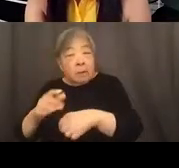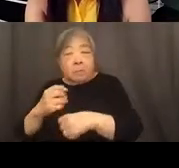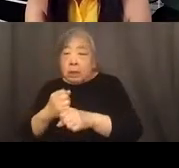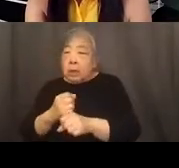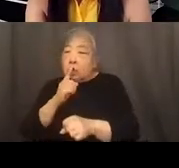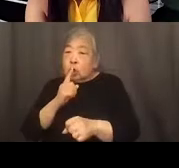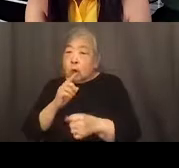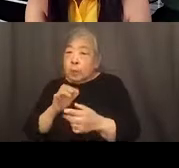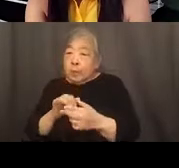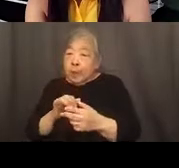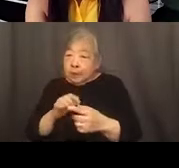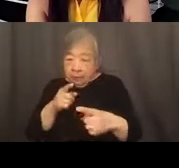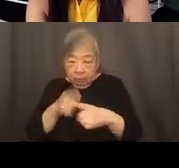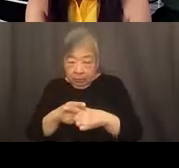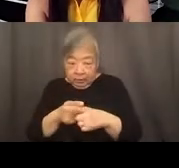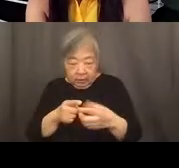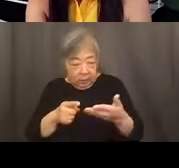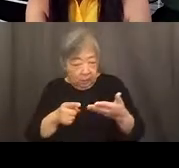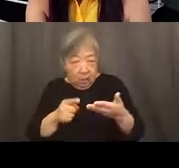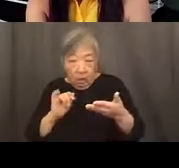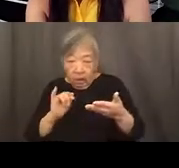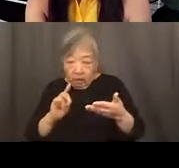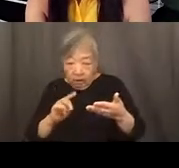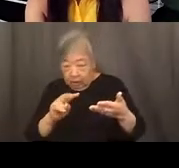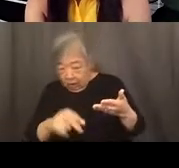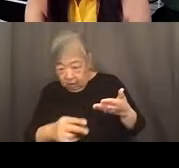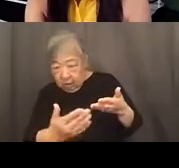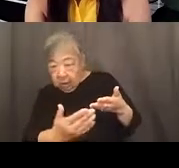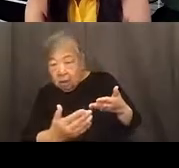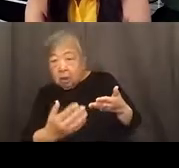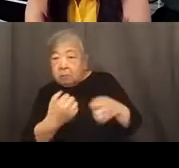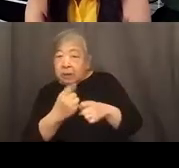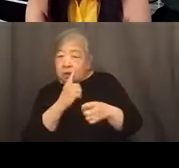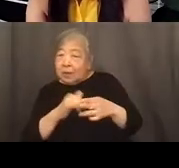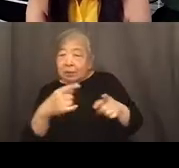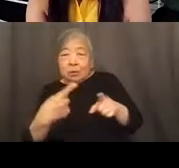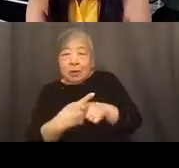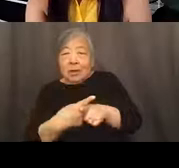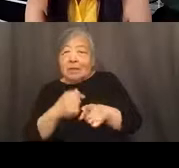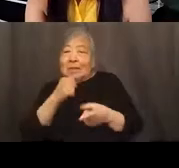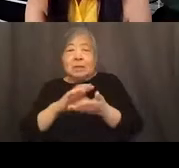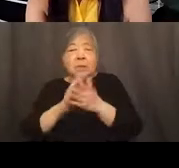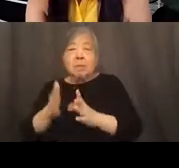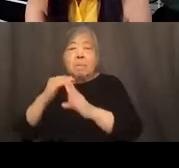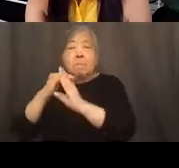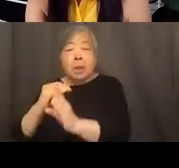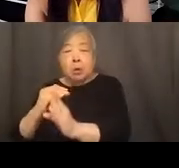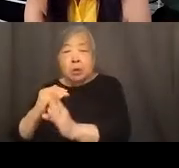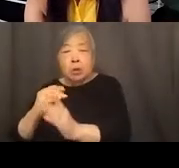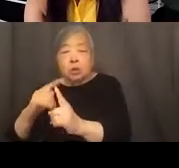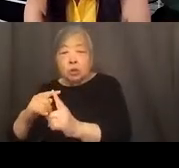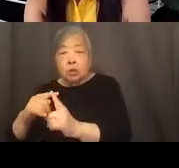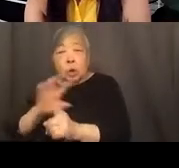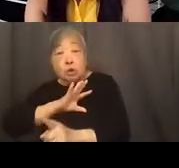discrepancy and personally identifiable information doesn't become a barrier to a trans applicant